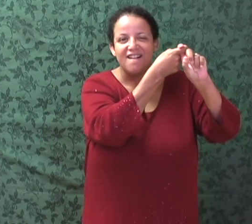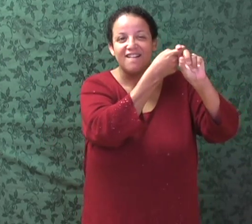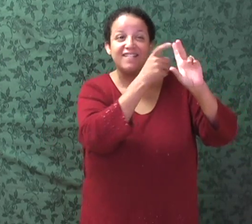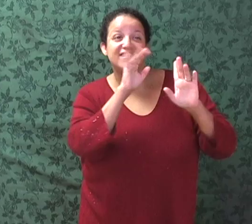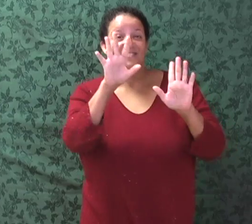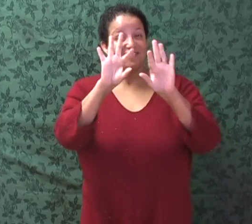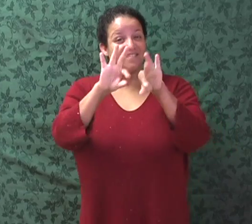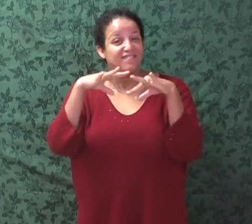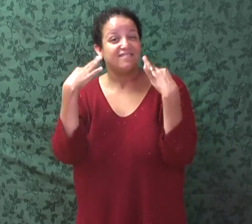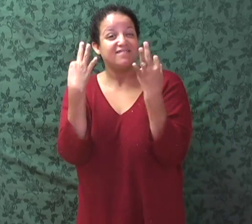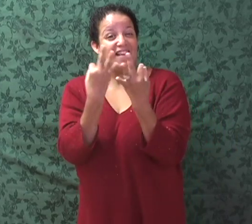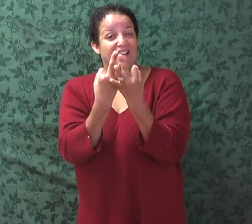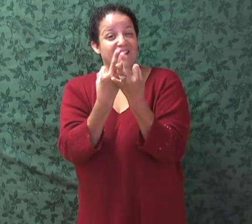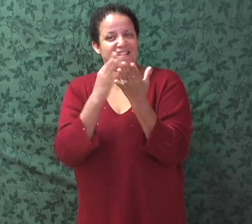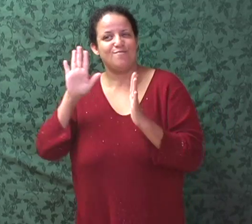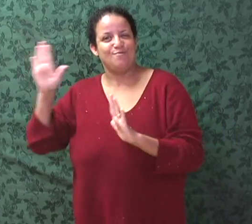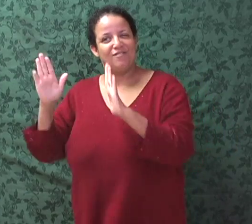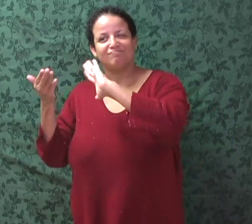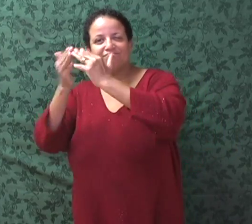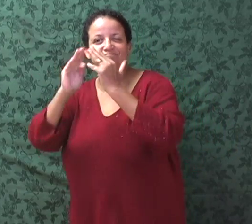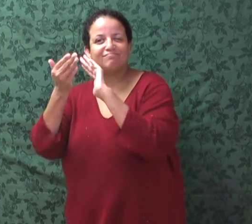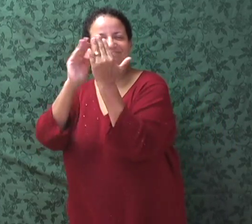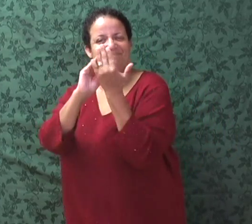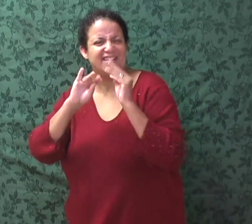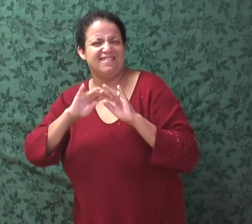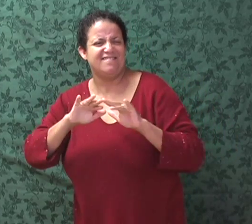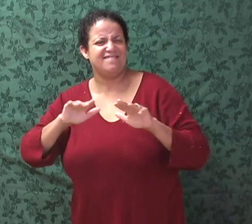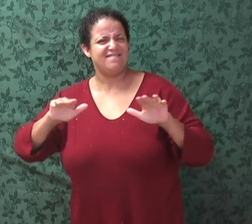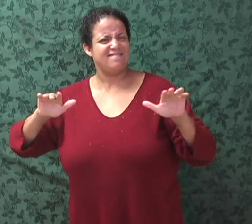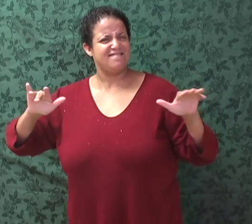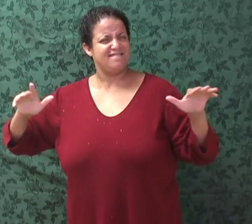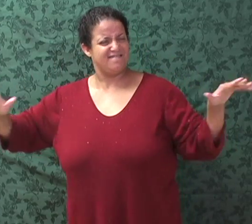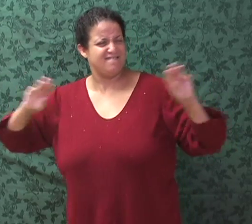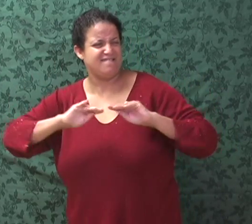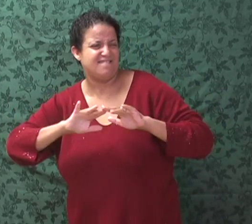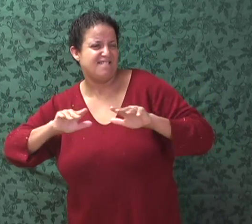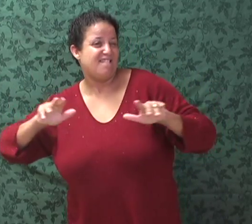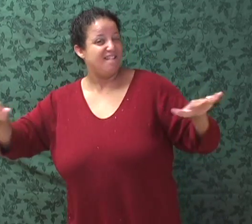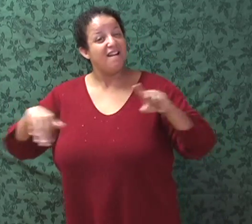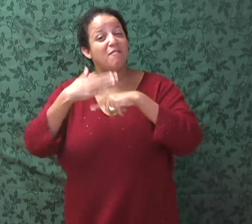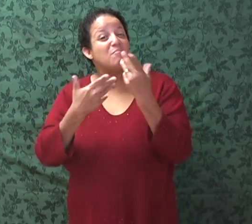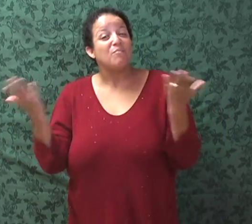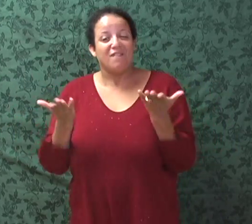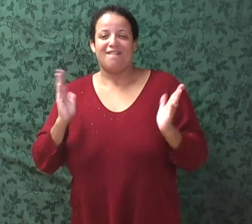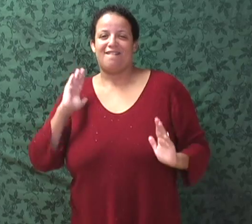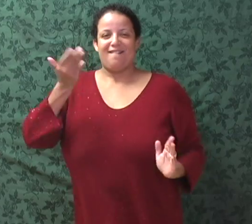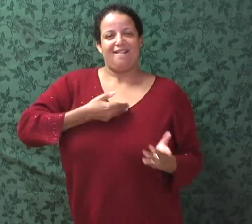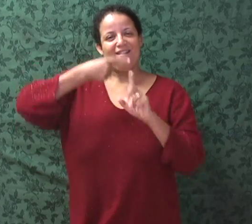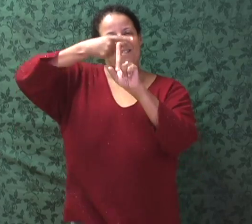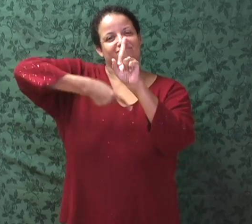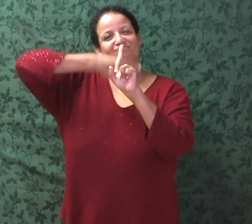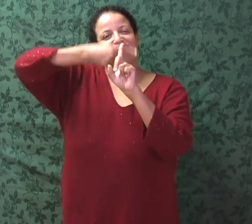our monthly events to your friends, your families and the community. watching! Thank you!